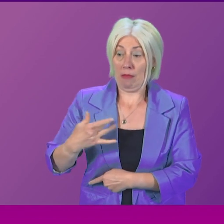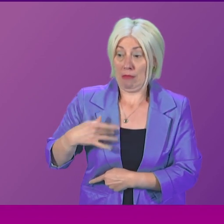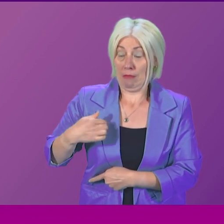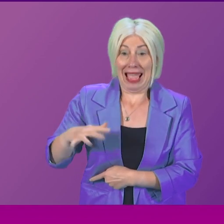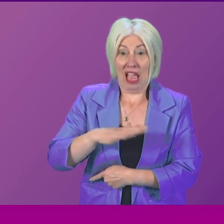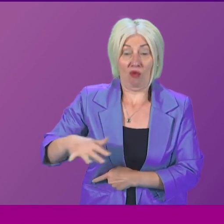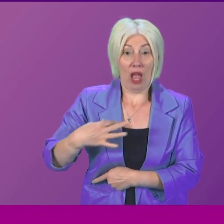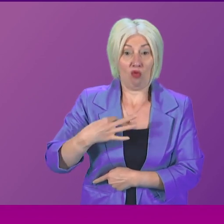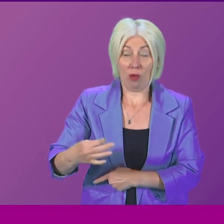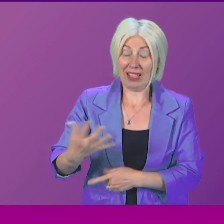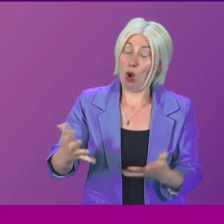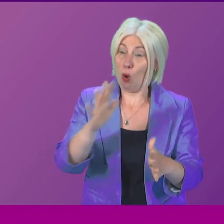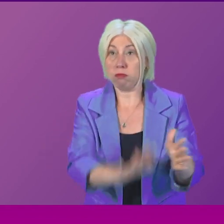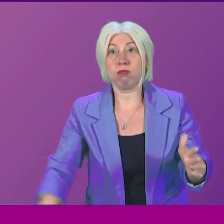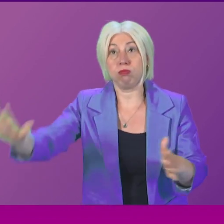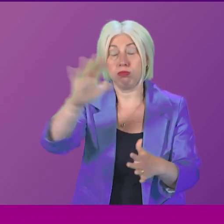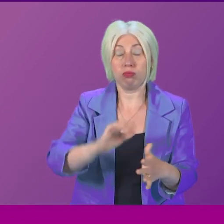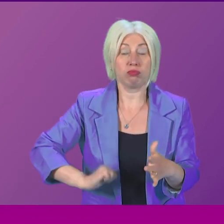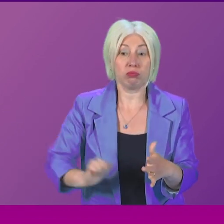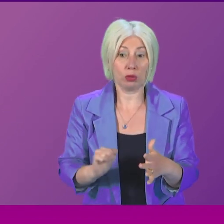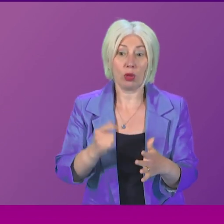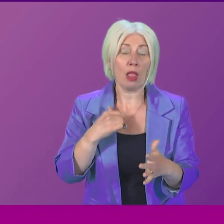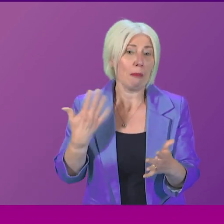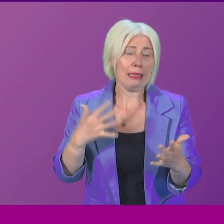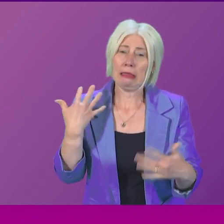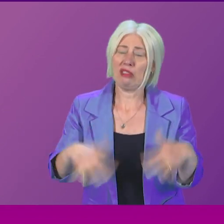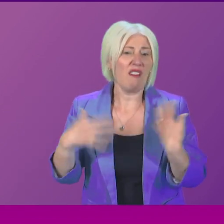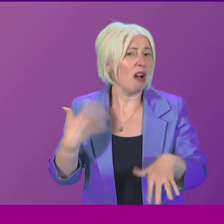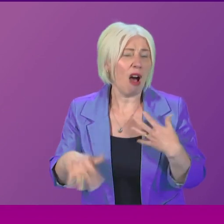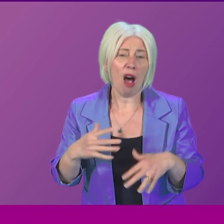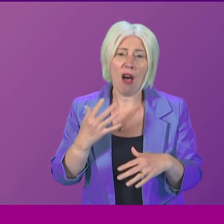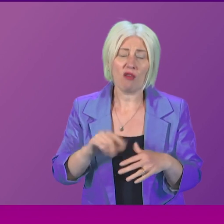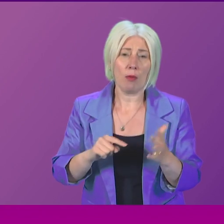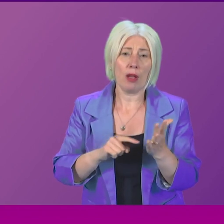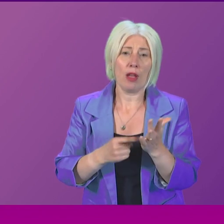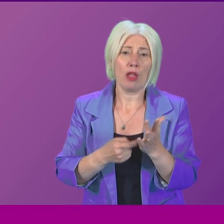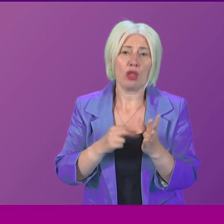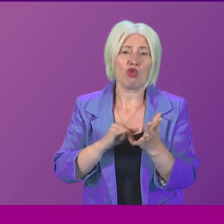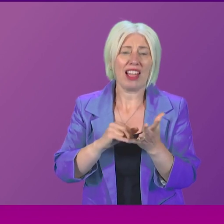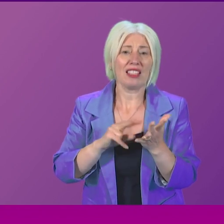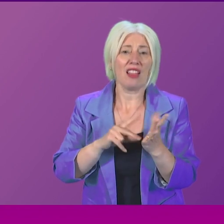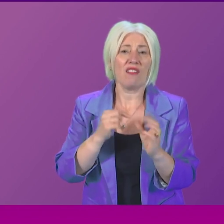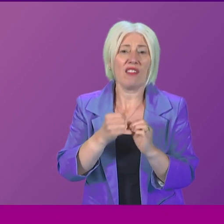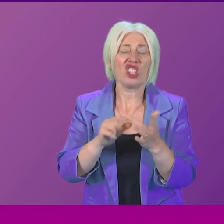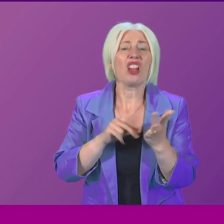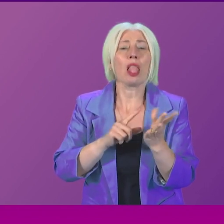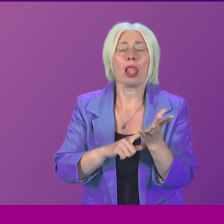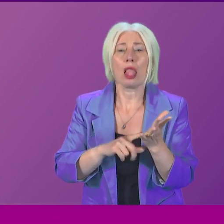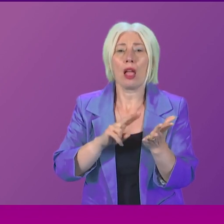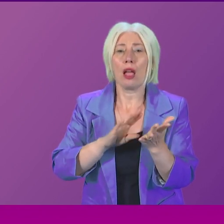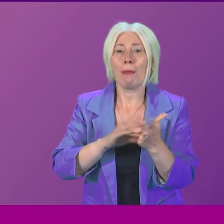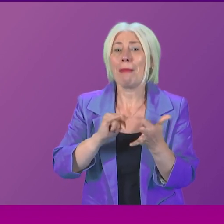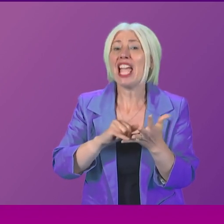others right across the country who have suffered as a result of transvaginal mesh being implanted.